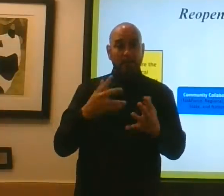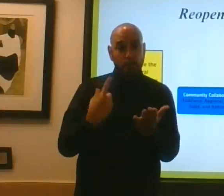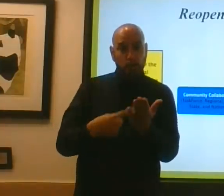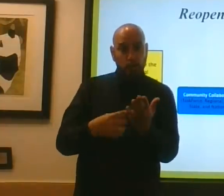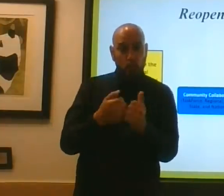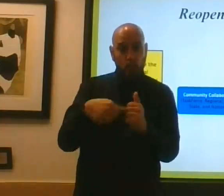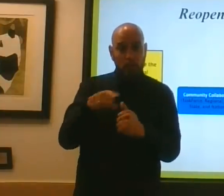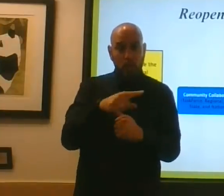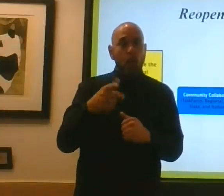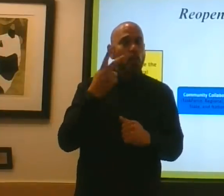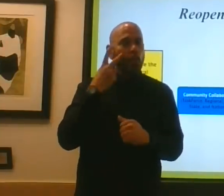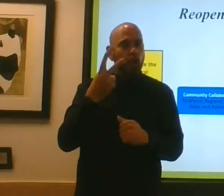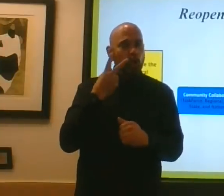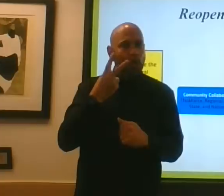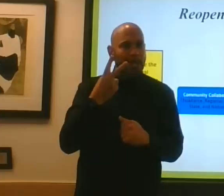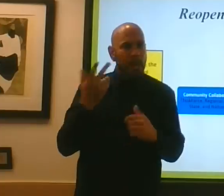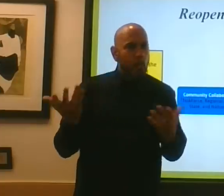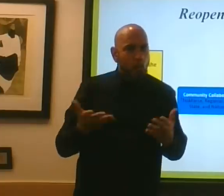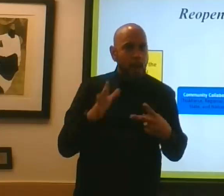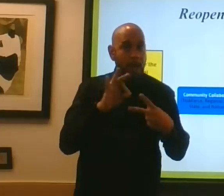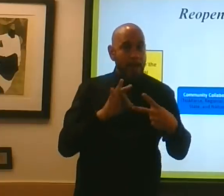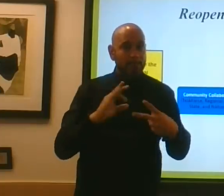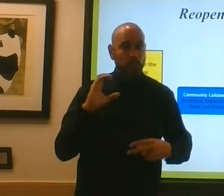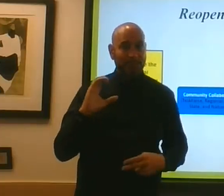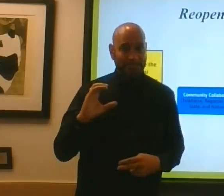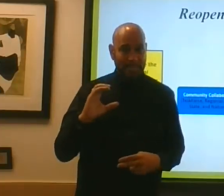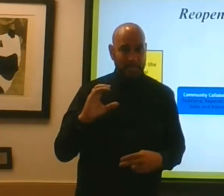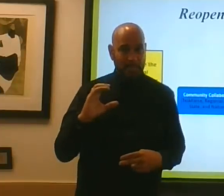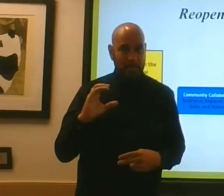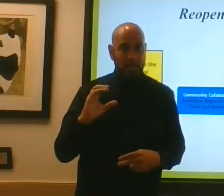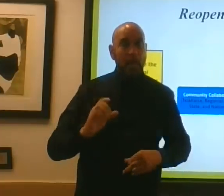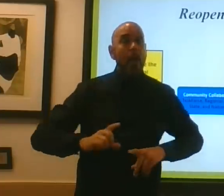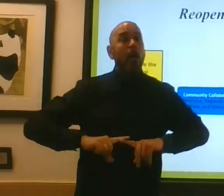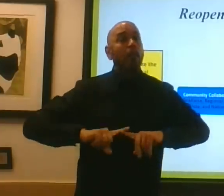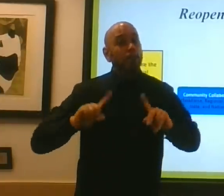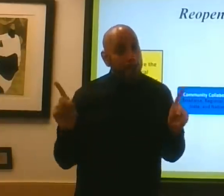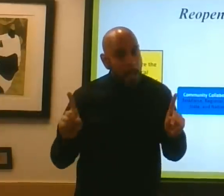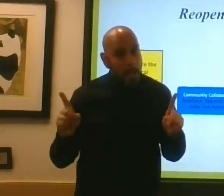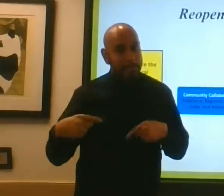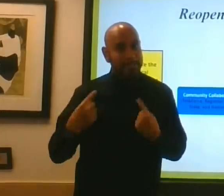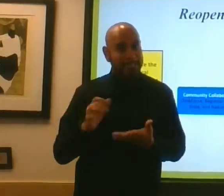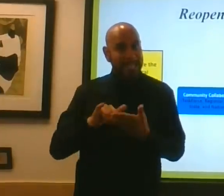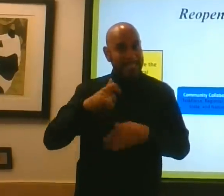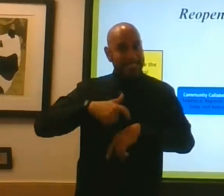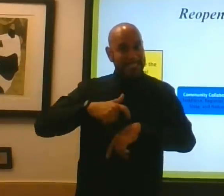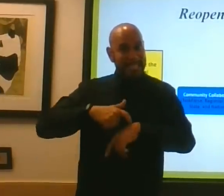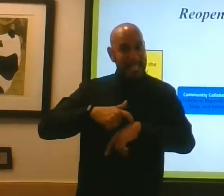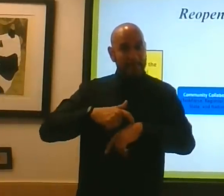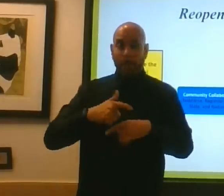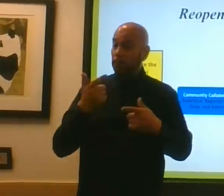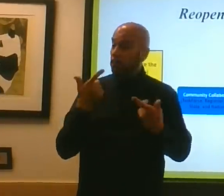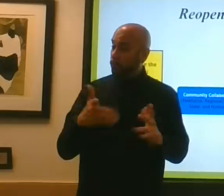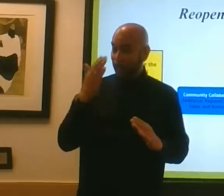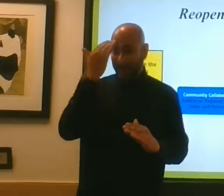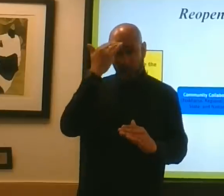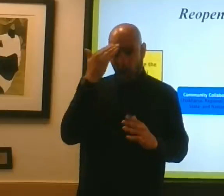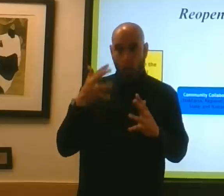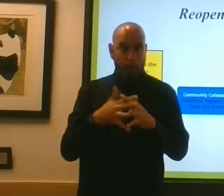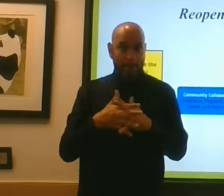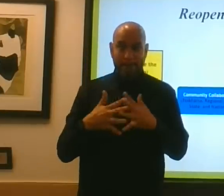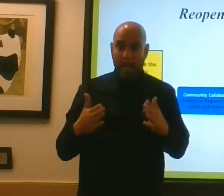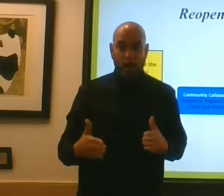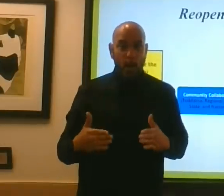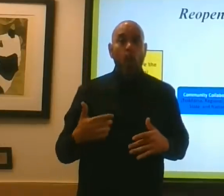a blended face-to-face and virtual option. However, since that time, because you know us Americans,